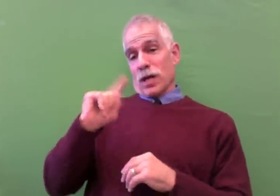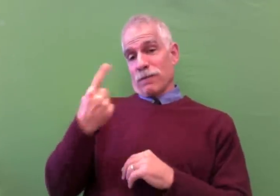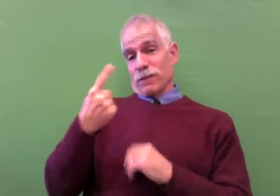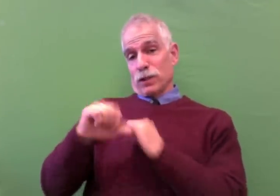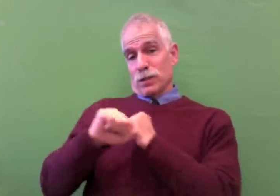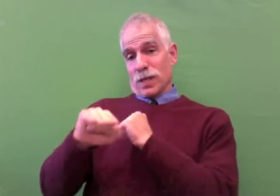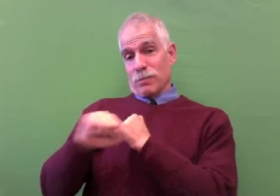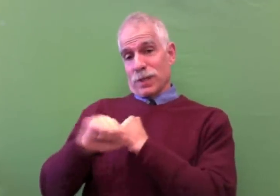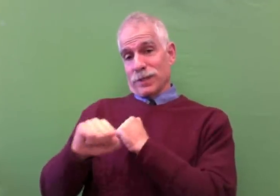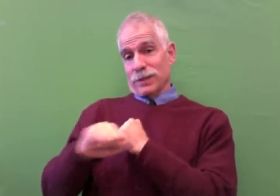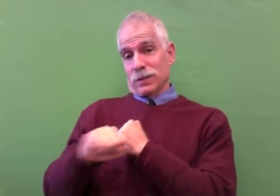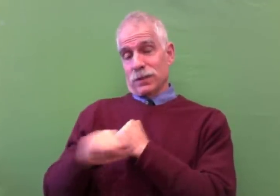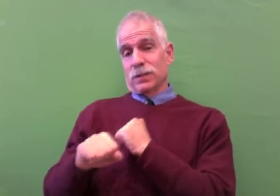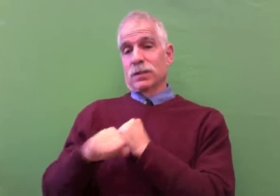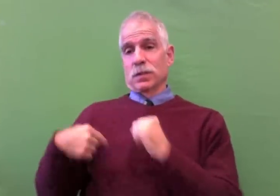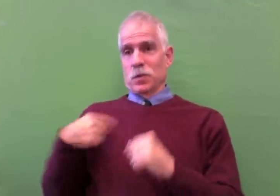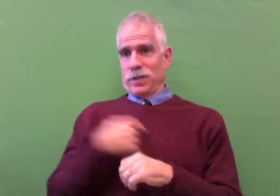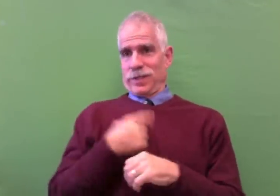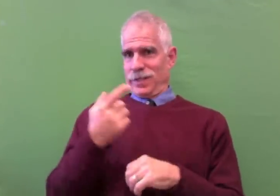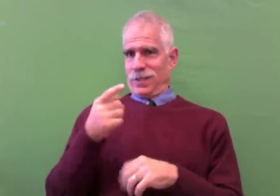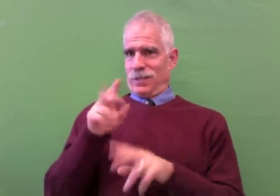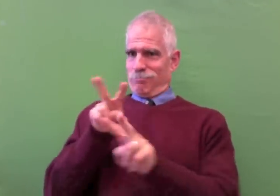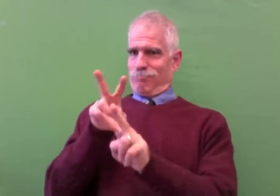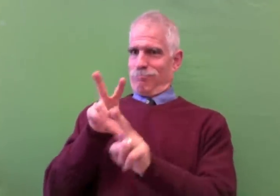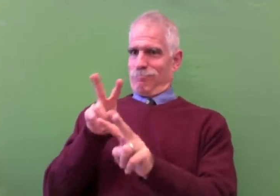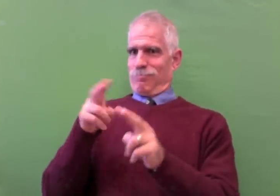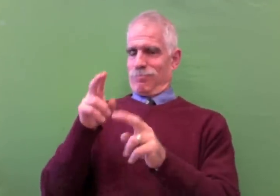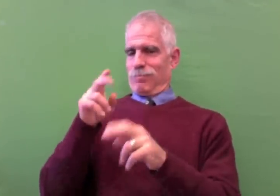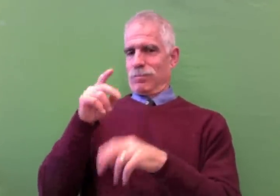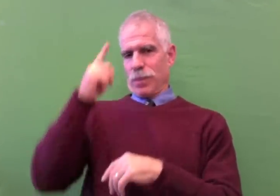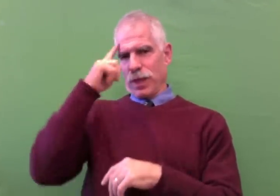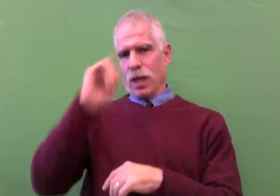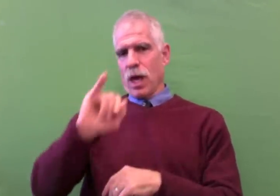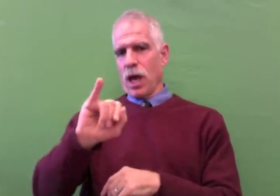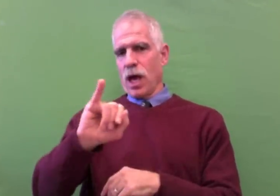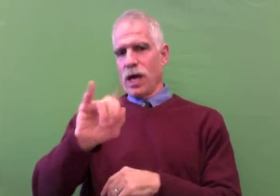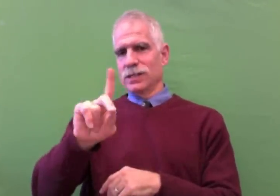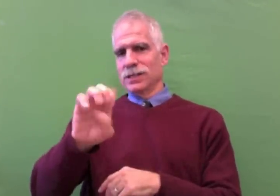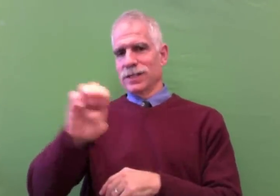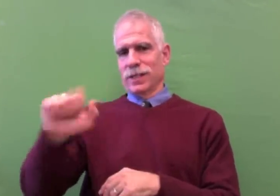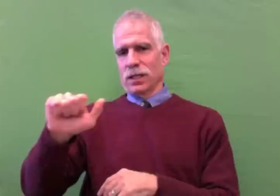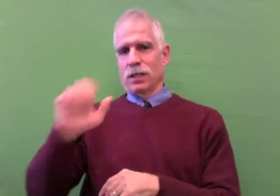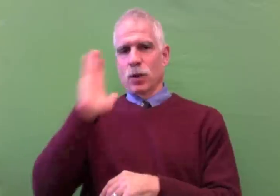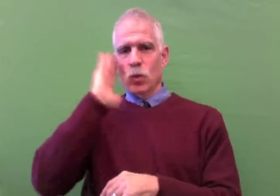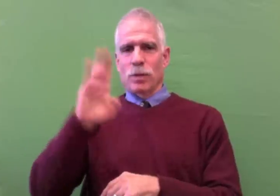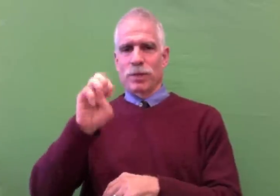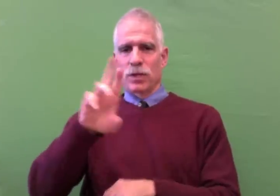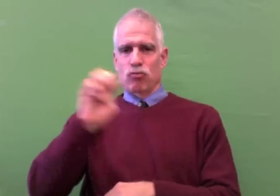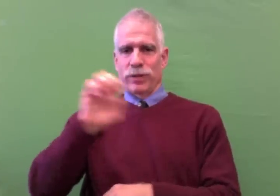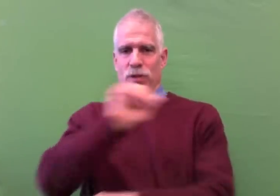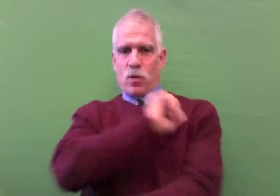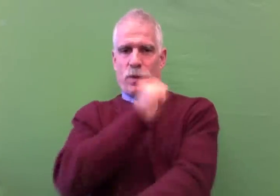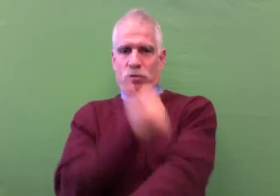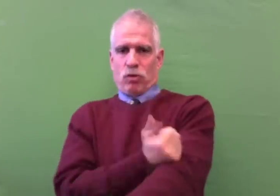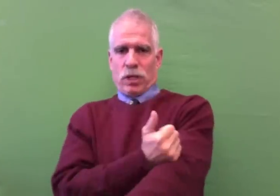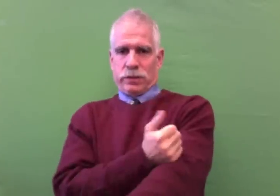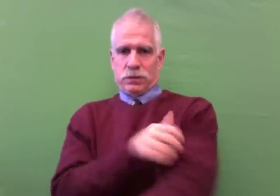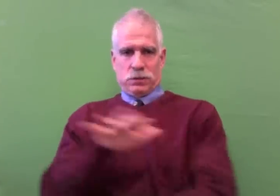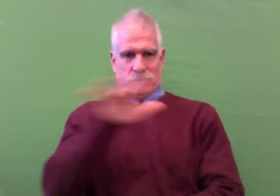As you know, when the child first campaign first originated, we were looking at the IDEA and the